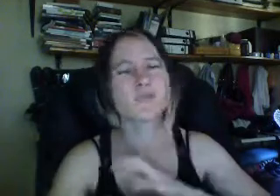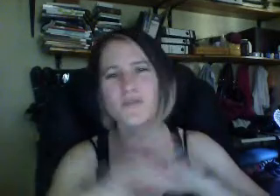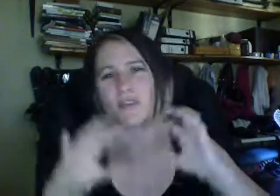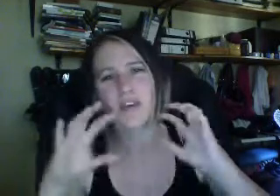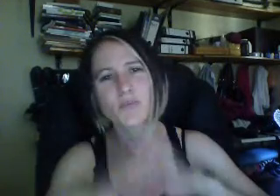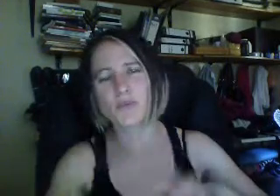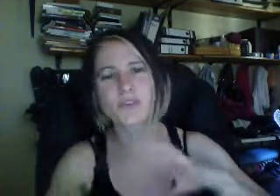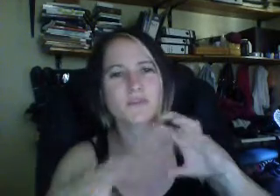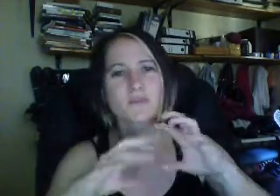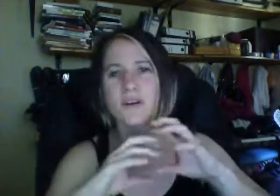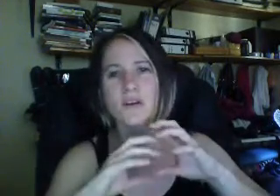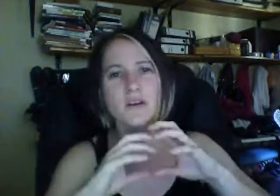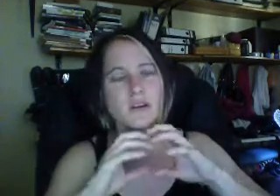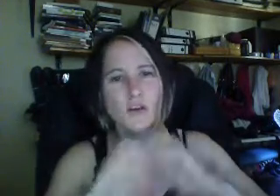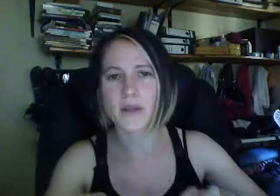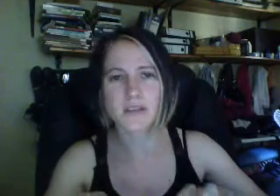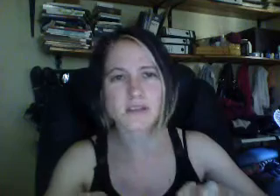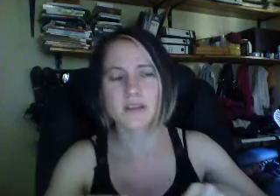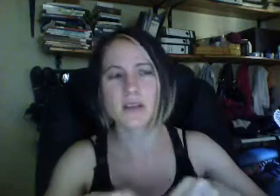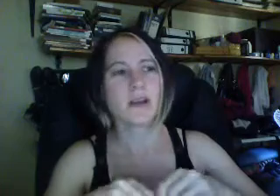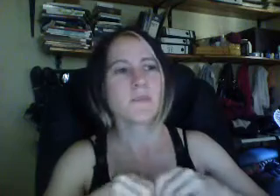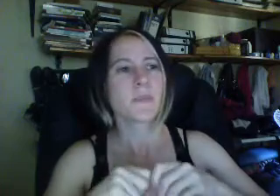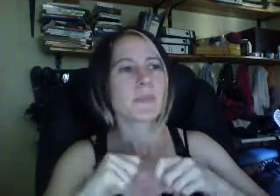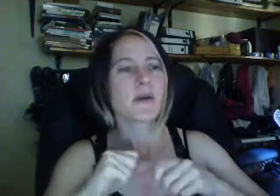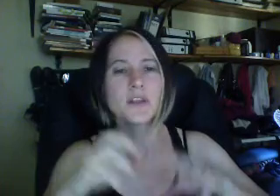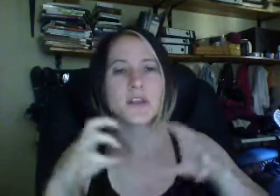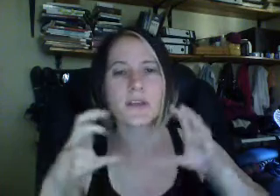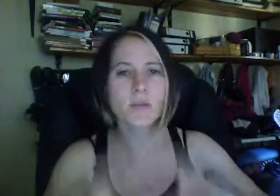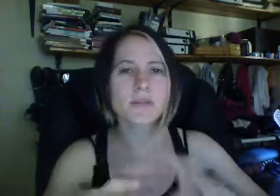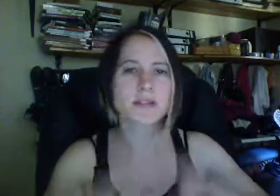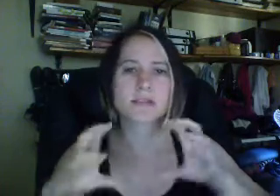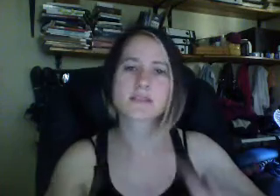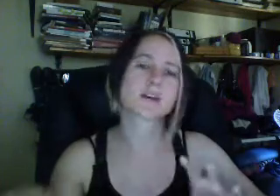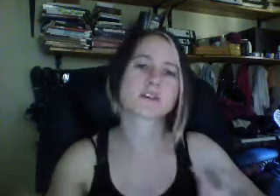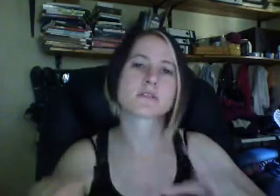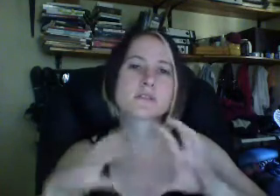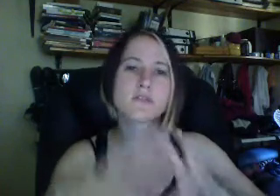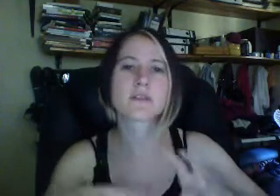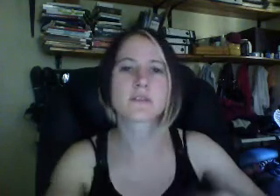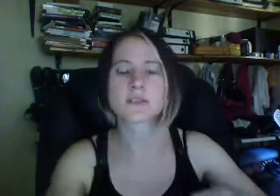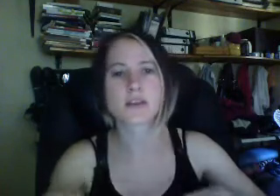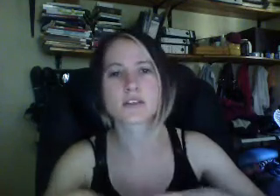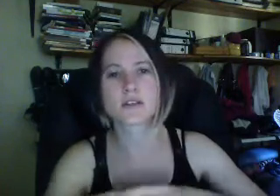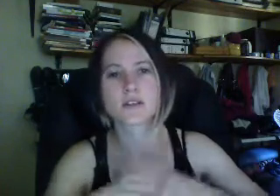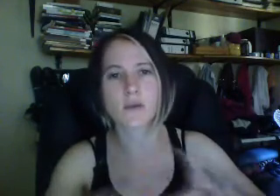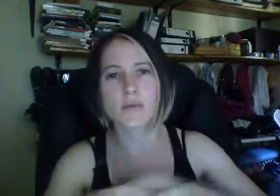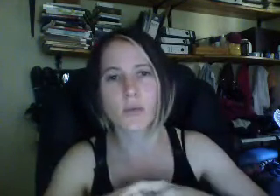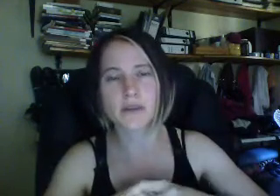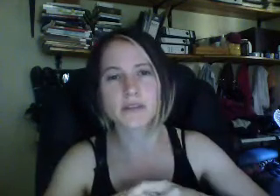approve abusive comments. Only common-sense discussions, effective discussions around the point.